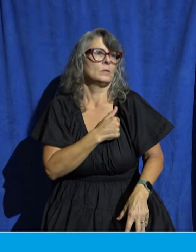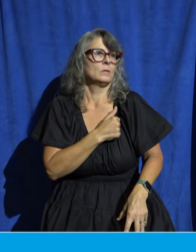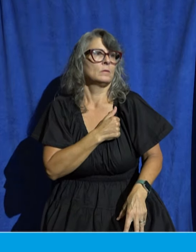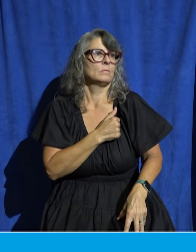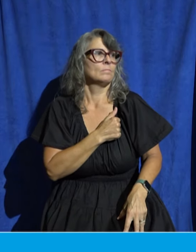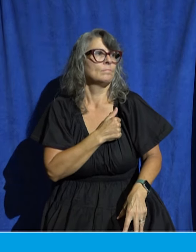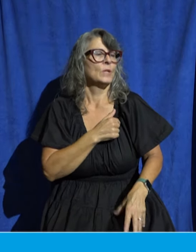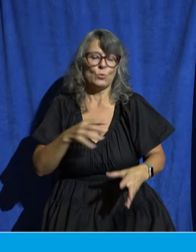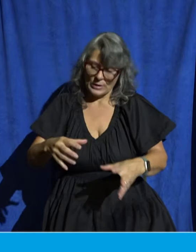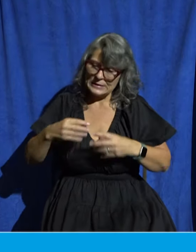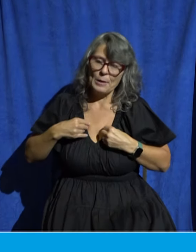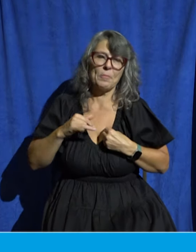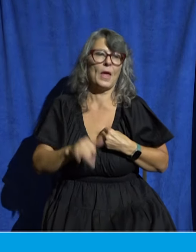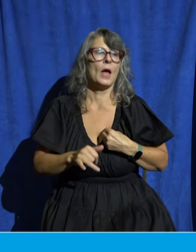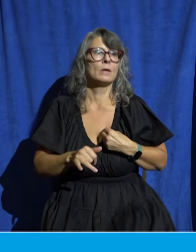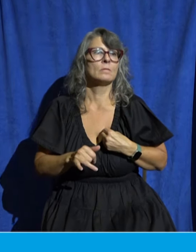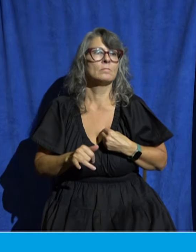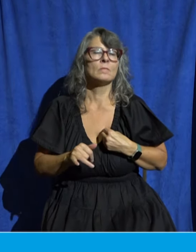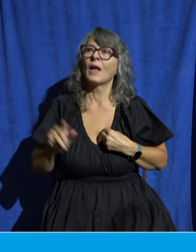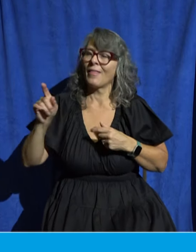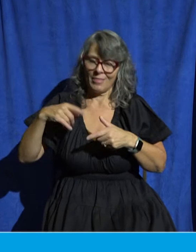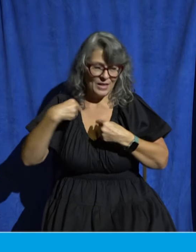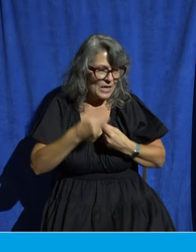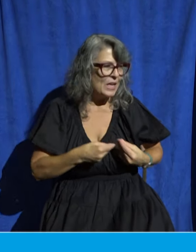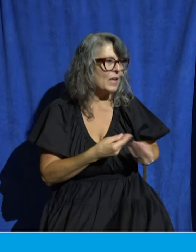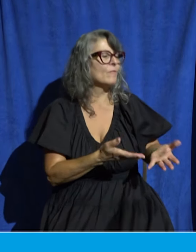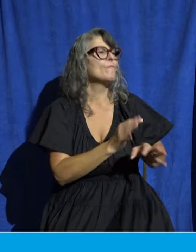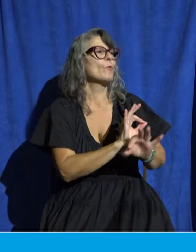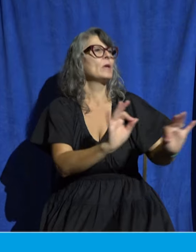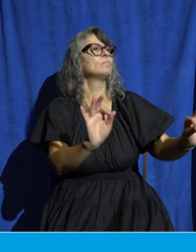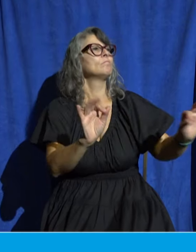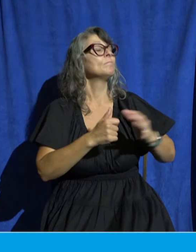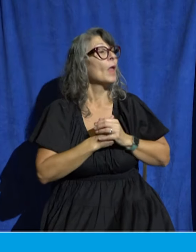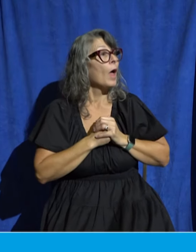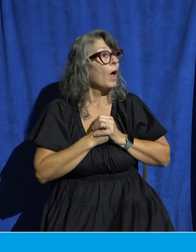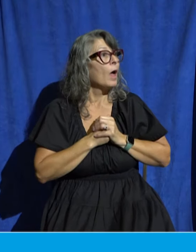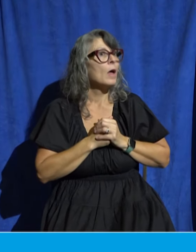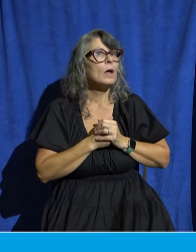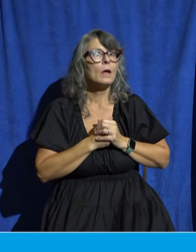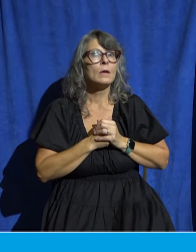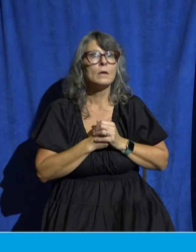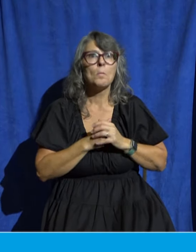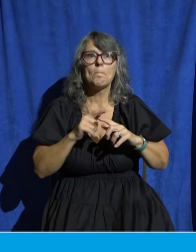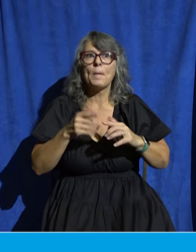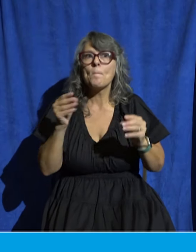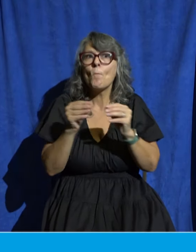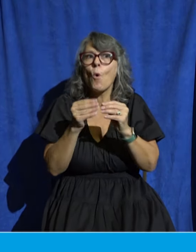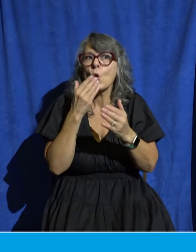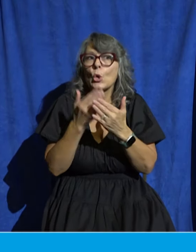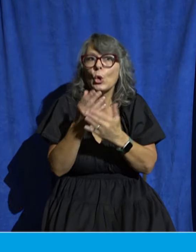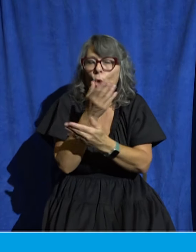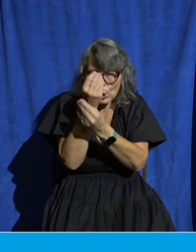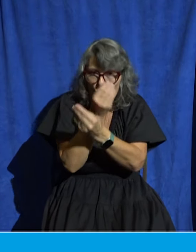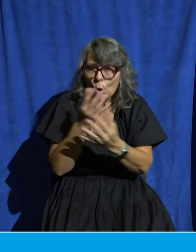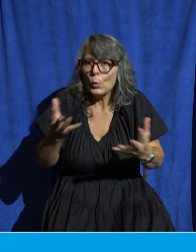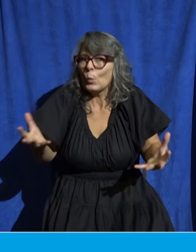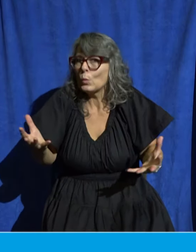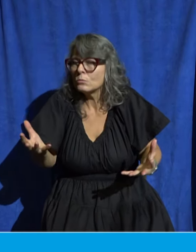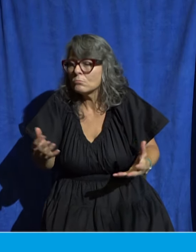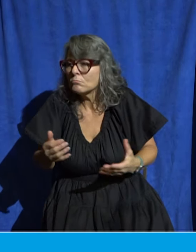Now that would have been good news enough for us, but the good news keeps getting better and better because when someone comes to faith in Jesus, God comes